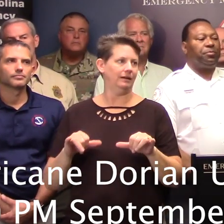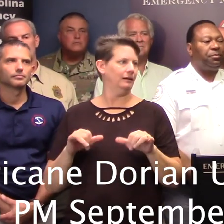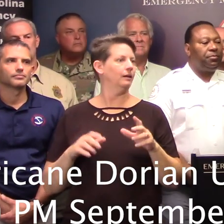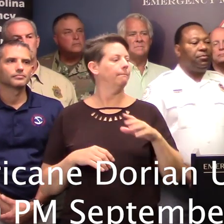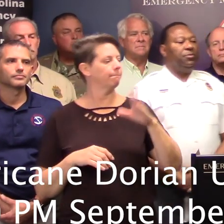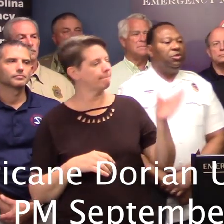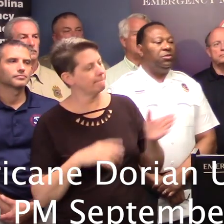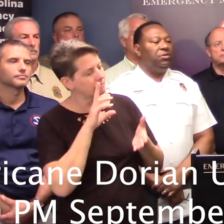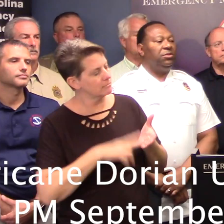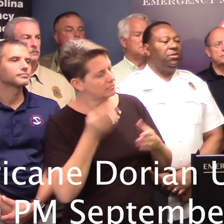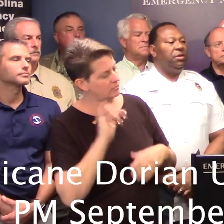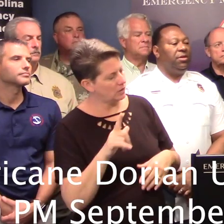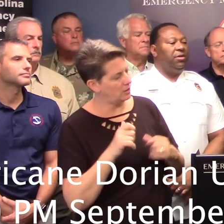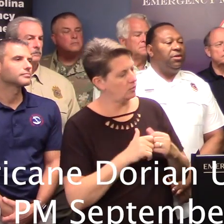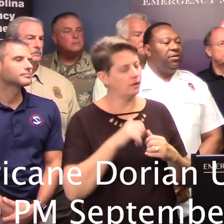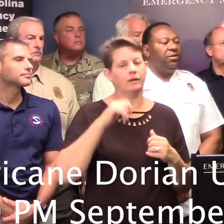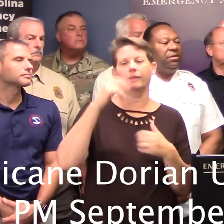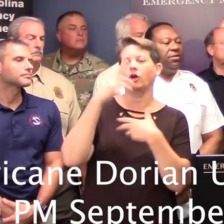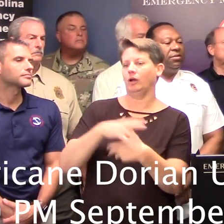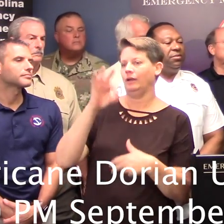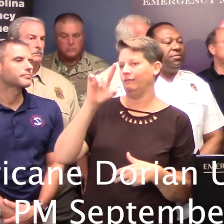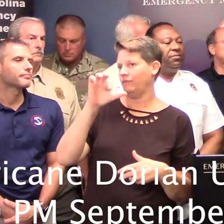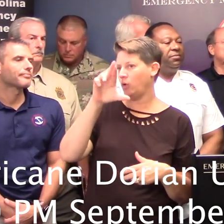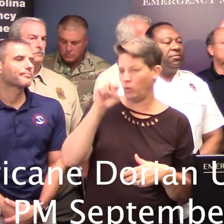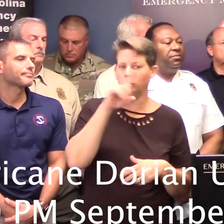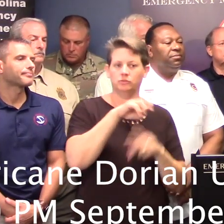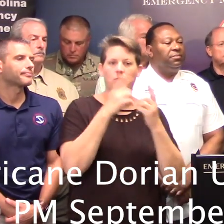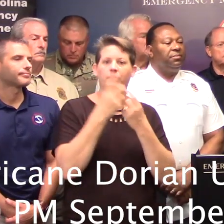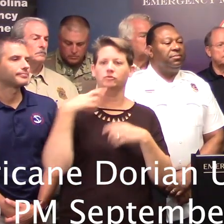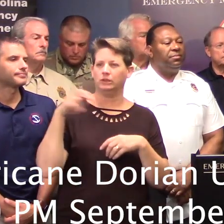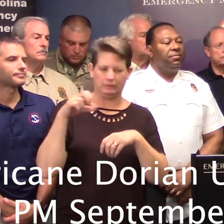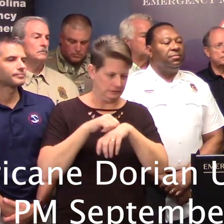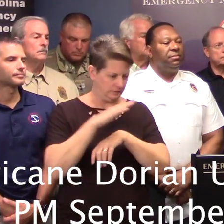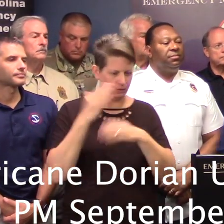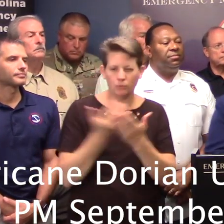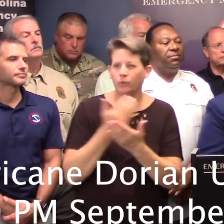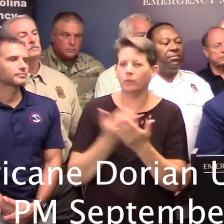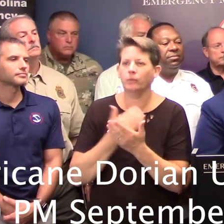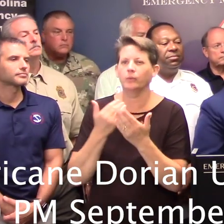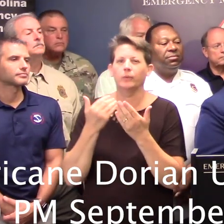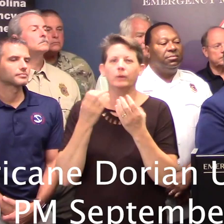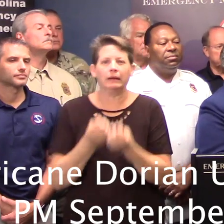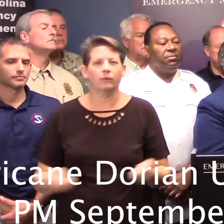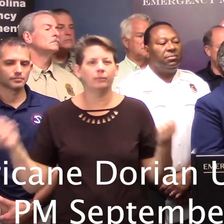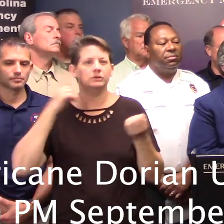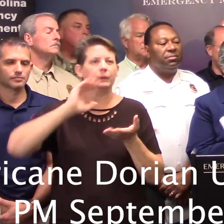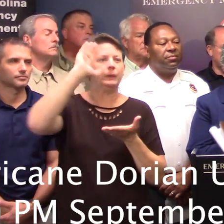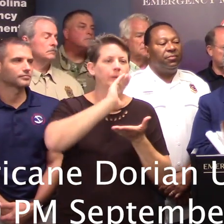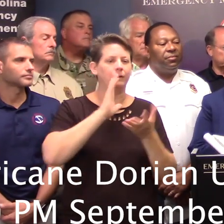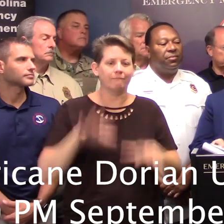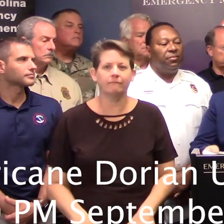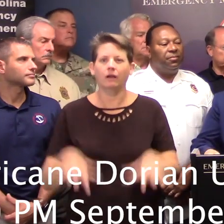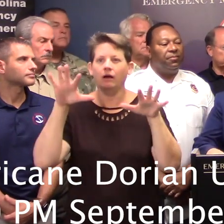Secretary Hall, I know with Hurricane Florence, guys, Department of Transportation deployed some kind of new devices to help mitigate some of the flooding on those major